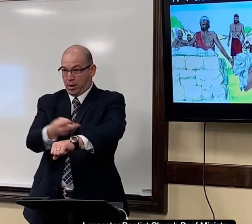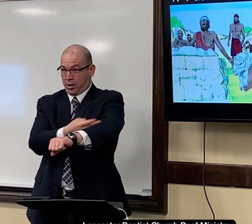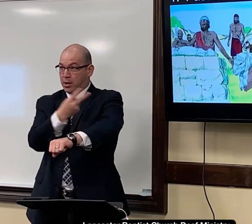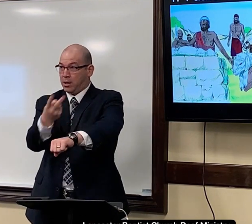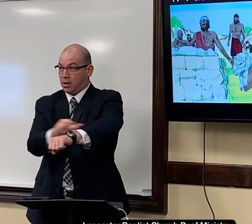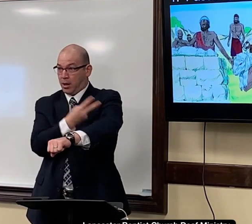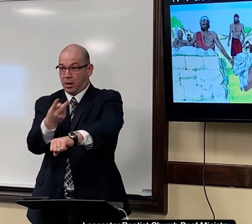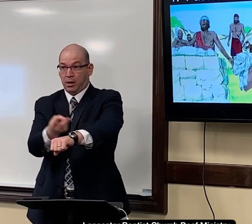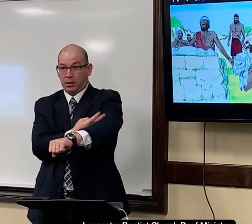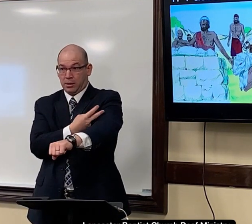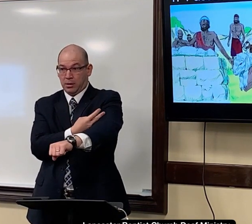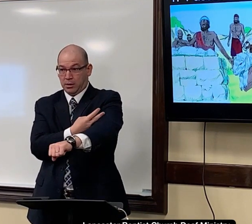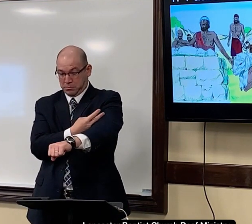a male lamb